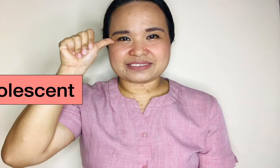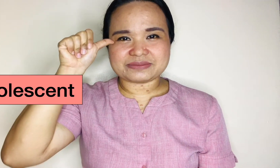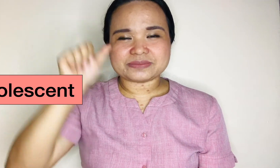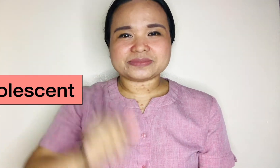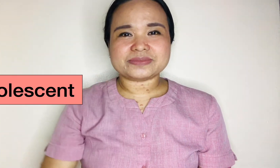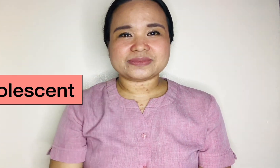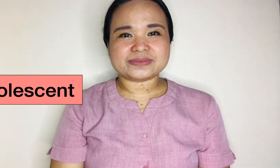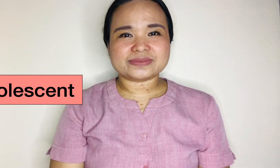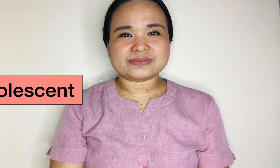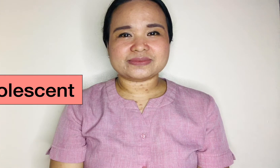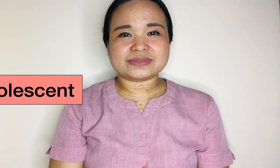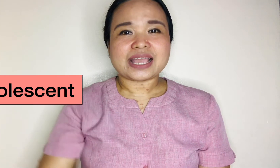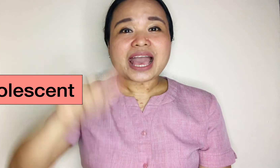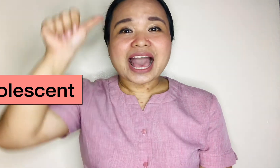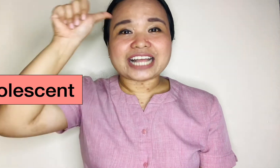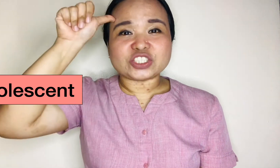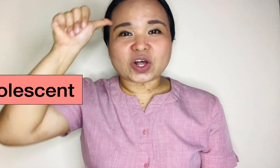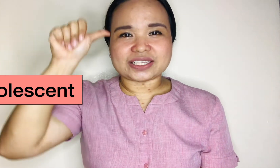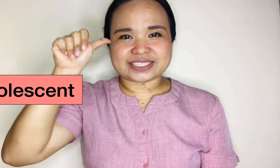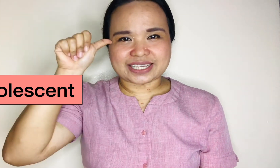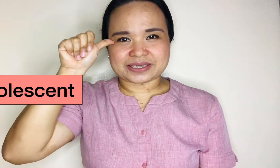Adolescent, Adolescent.